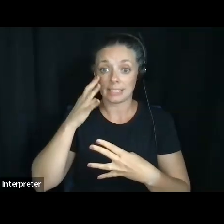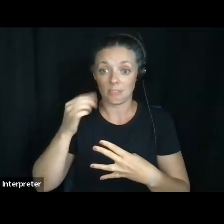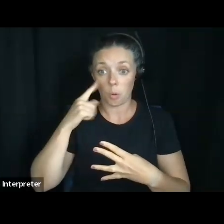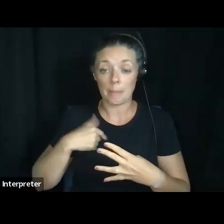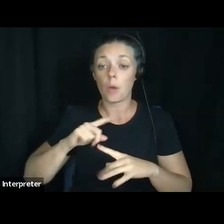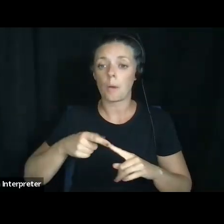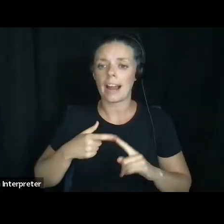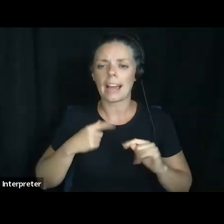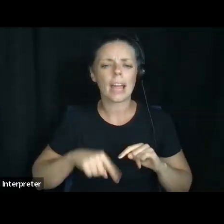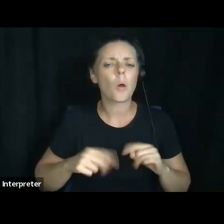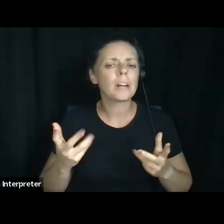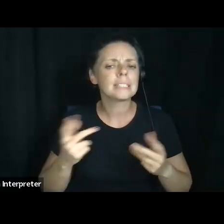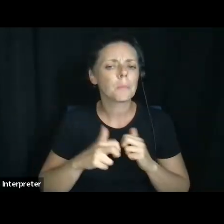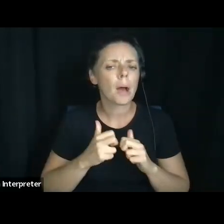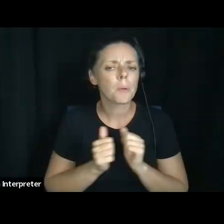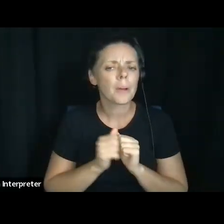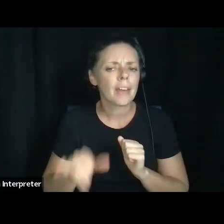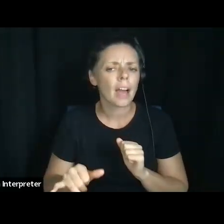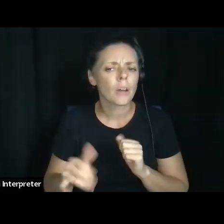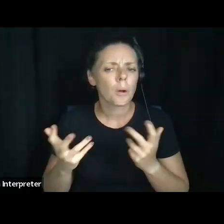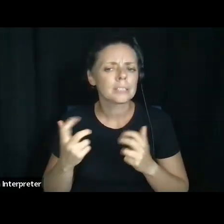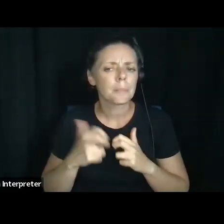with that or a potential problem with that?